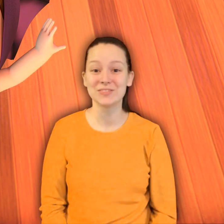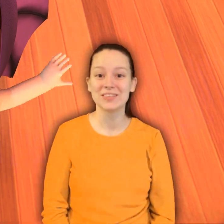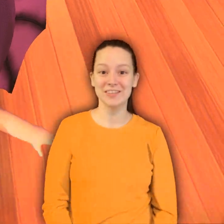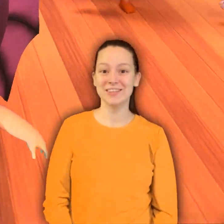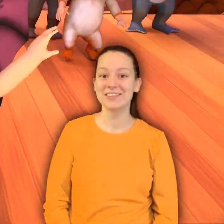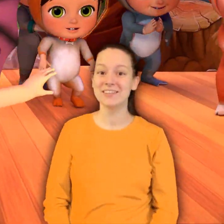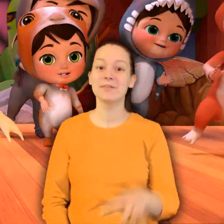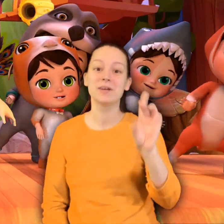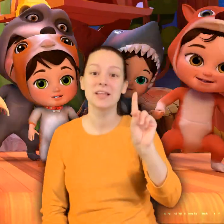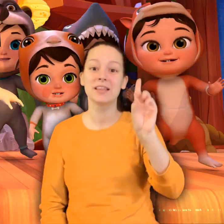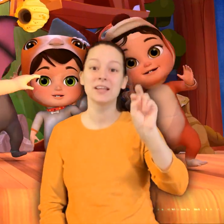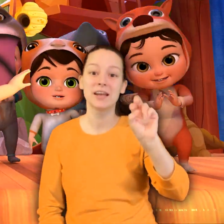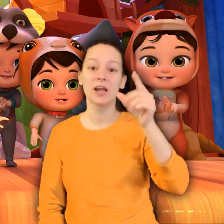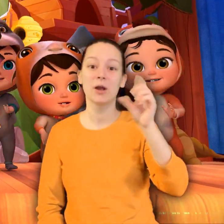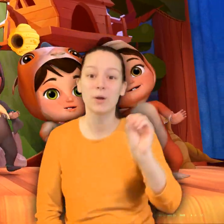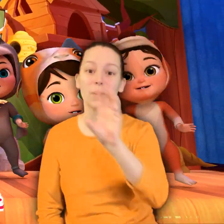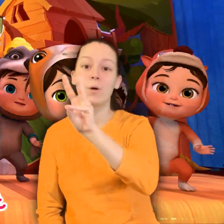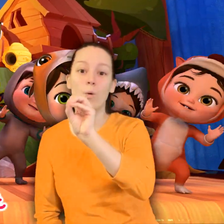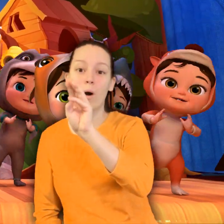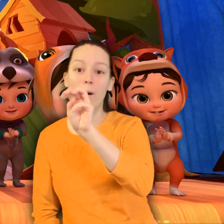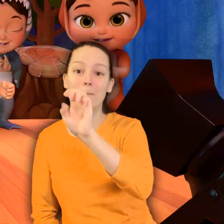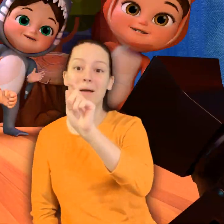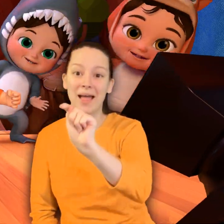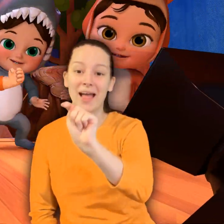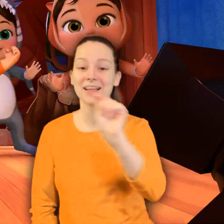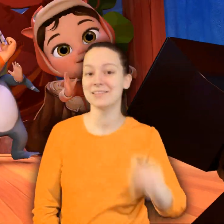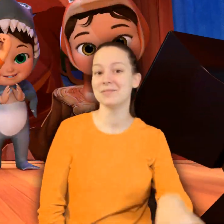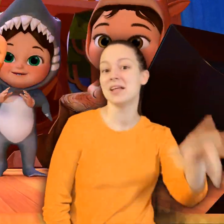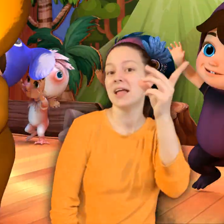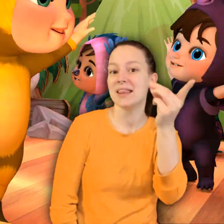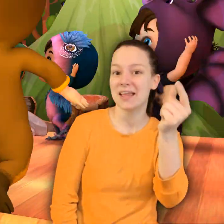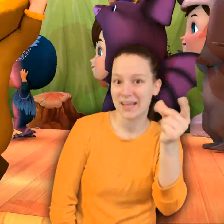With the dingo and the wombat